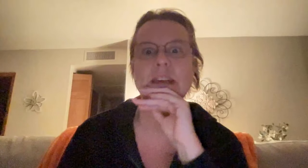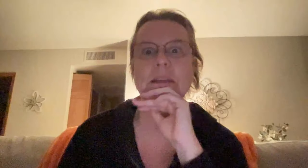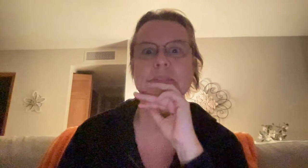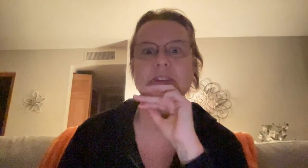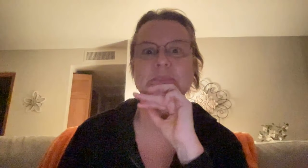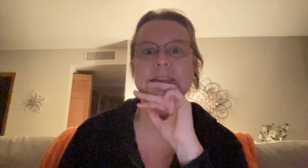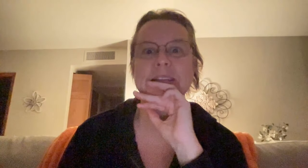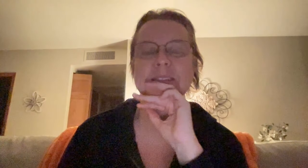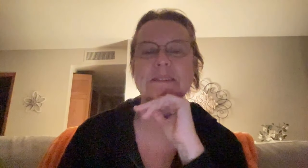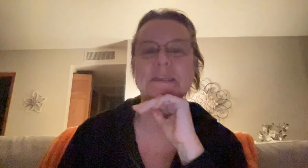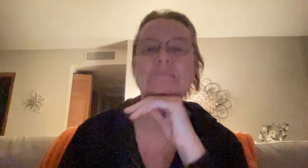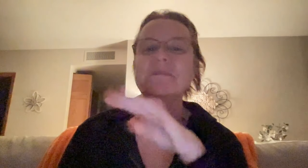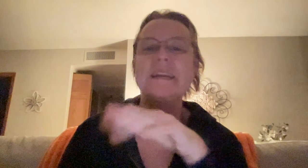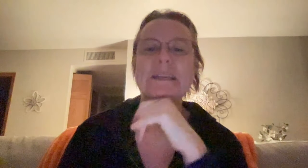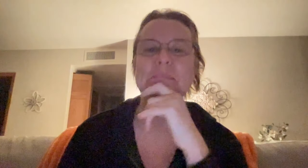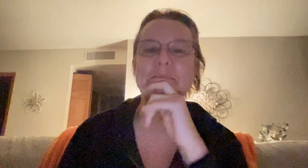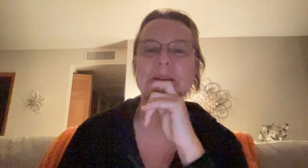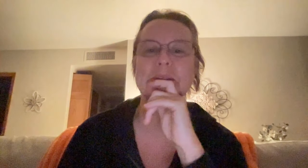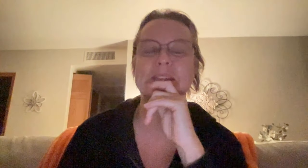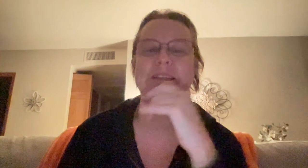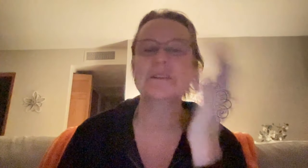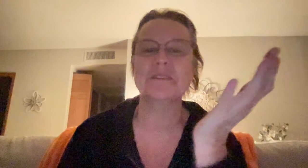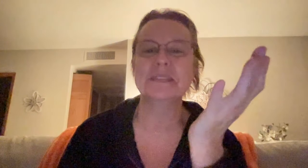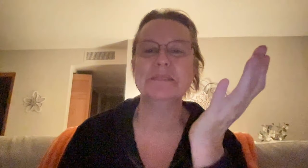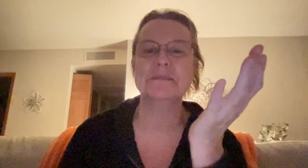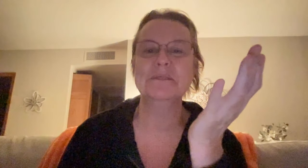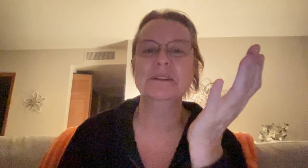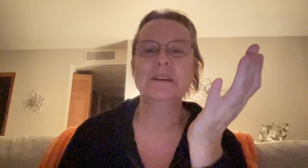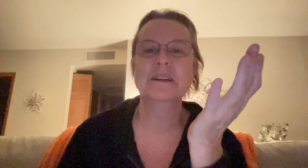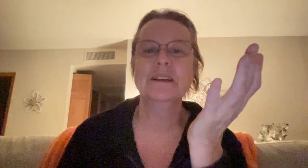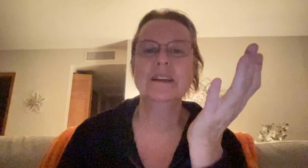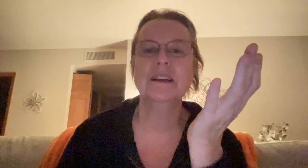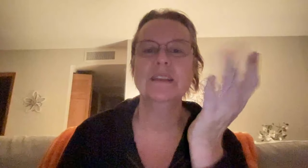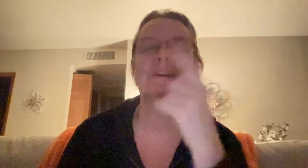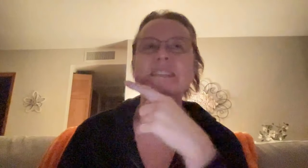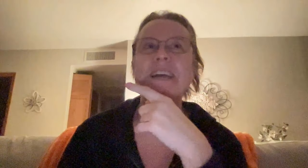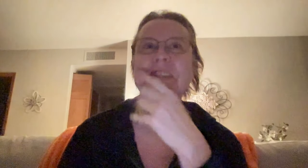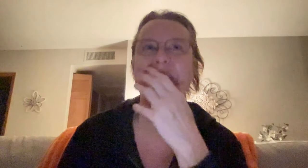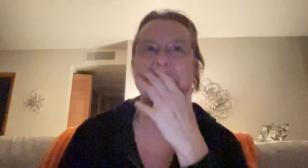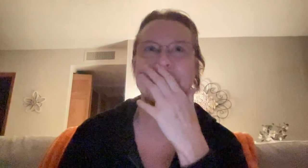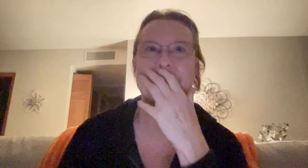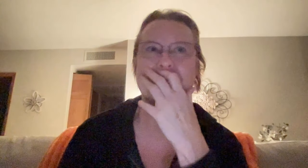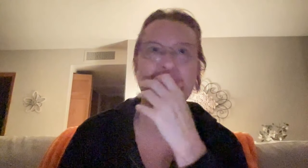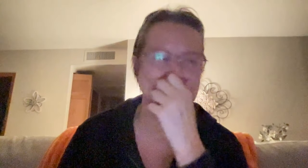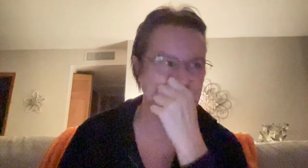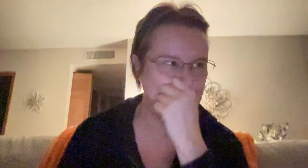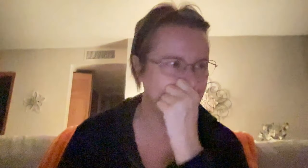the time, drives me nuts and I'm cracking up, you know, cause I talk all the time too. In fact, actually I had a dream last night.